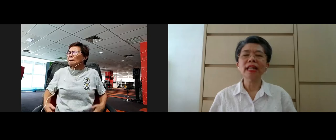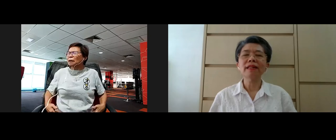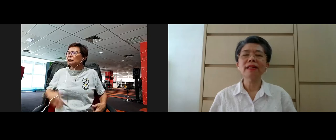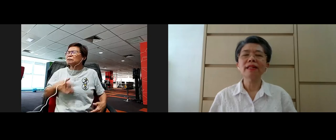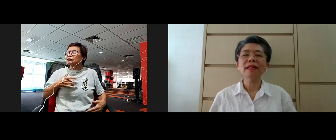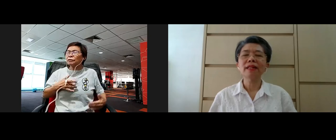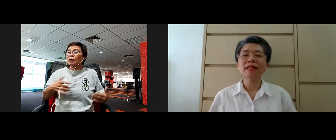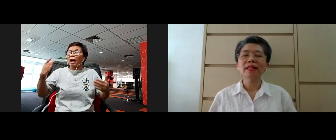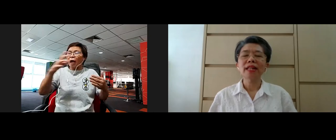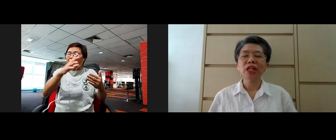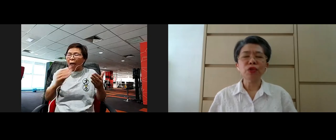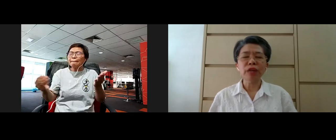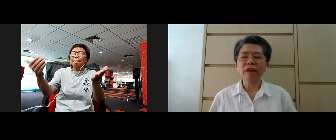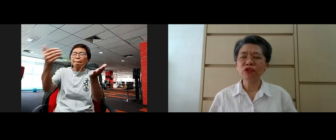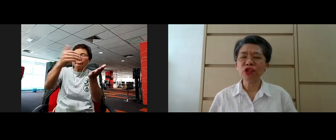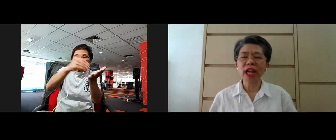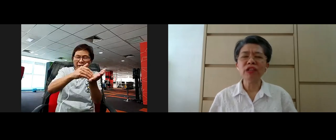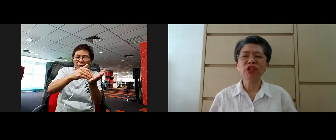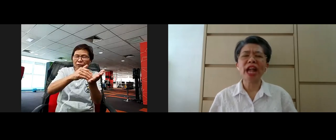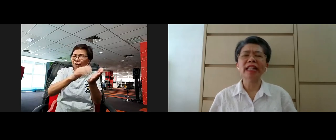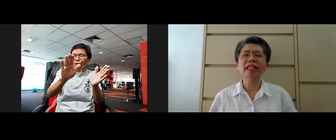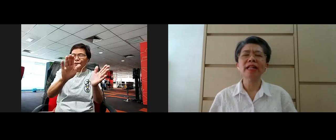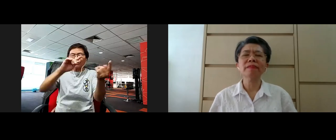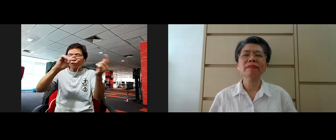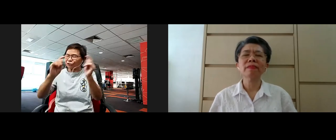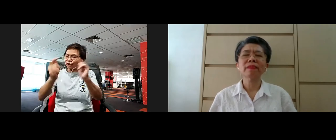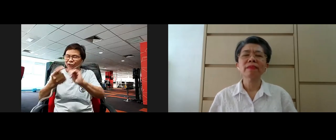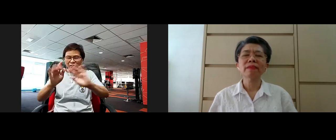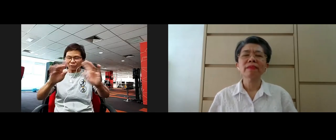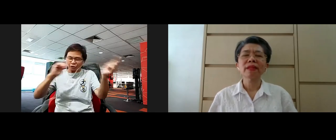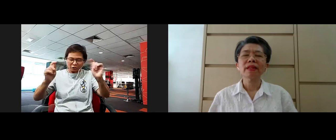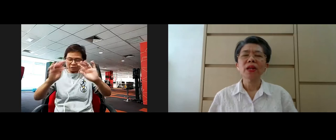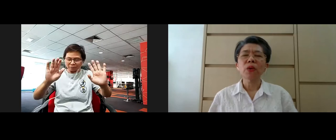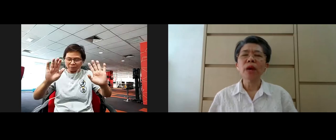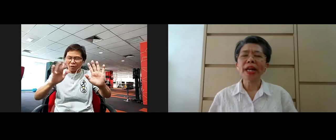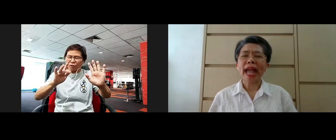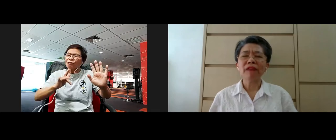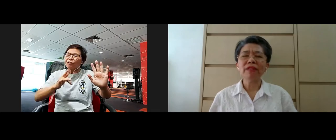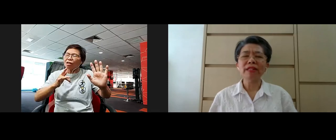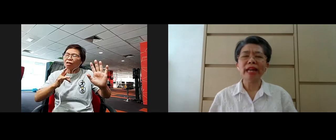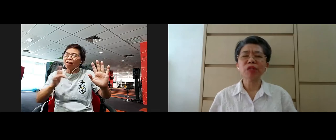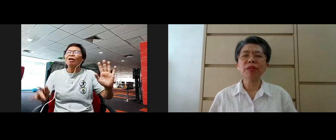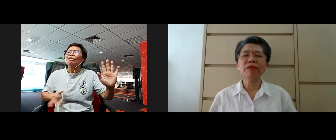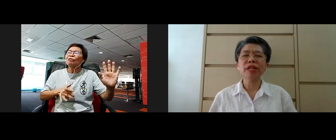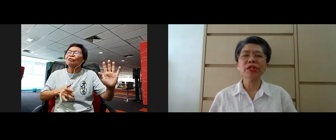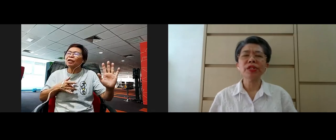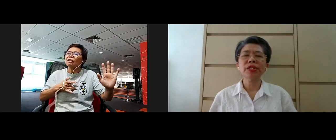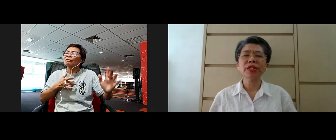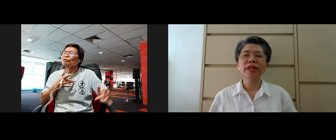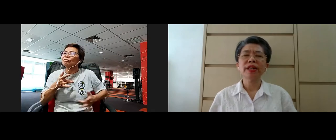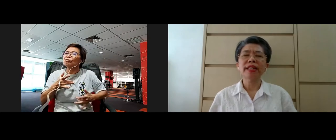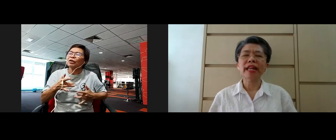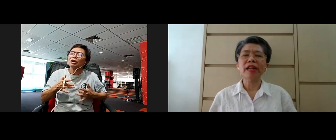Again, you don't have to change anything. Whatever experience